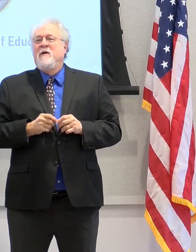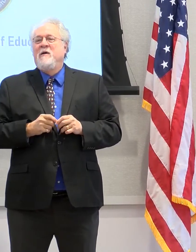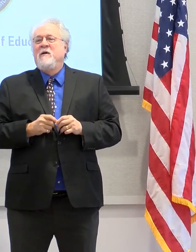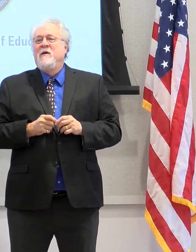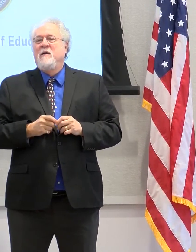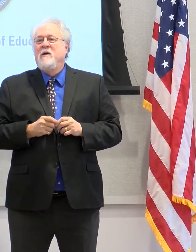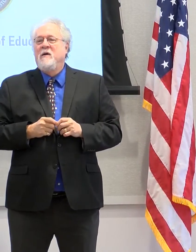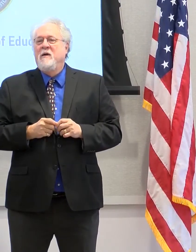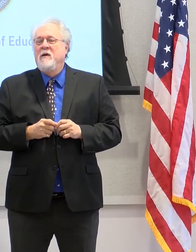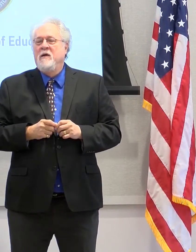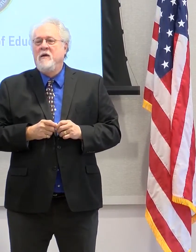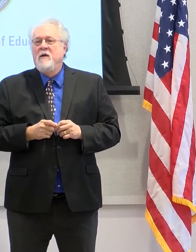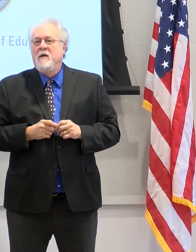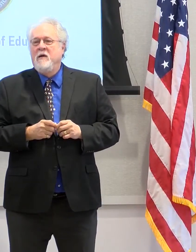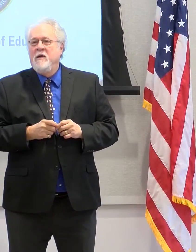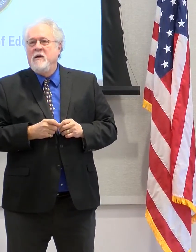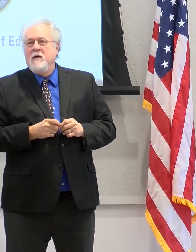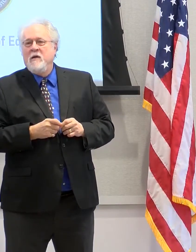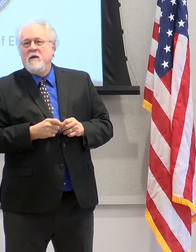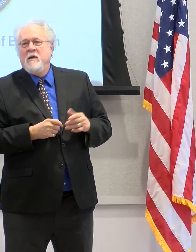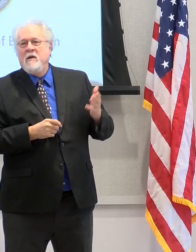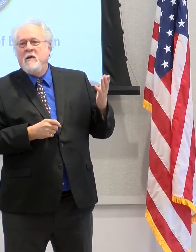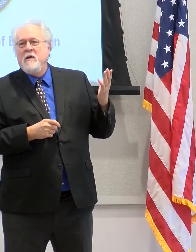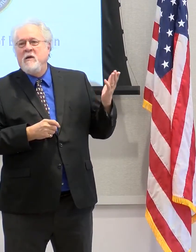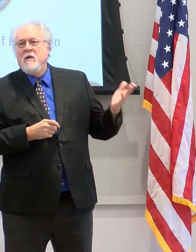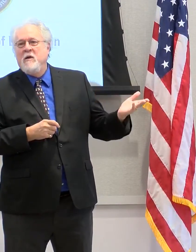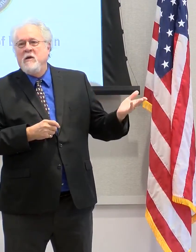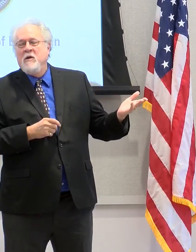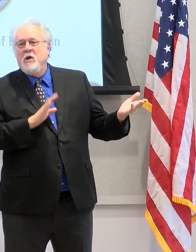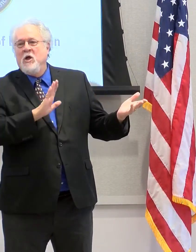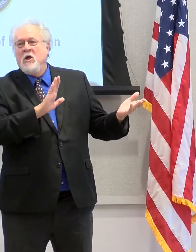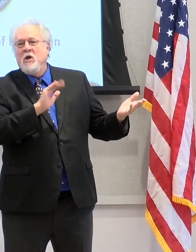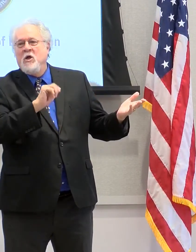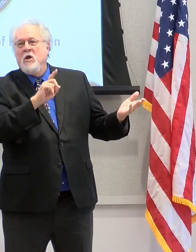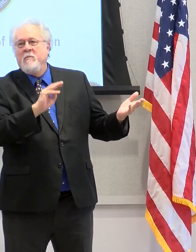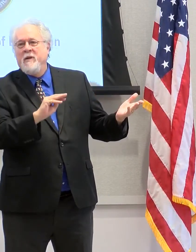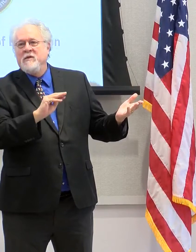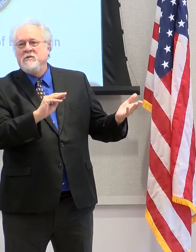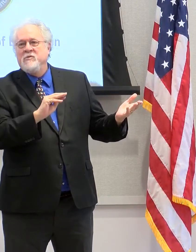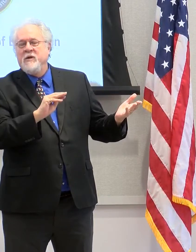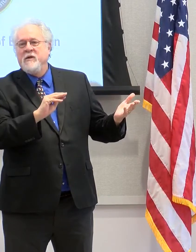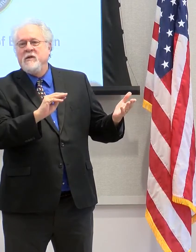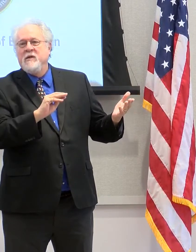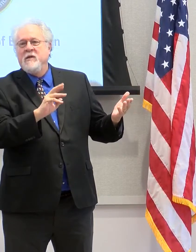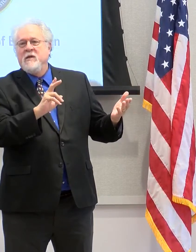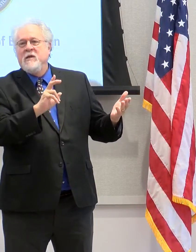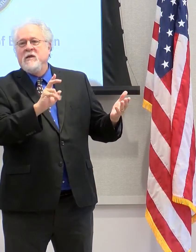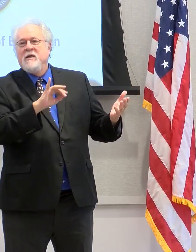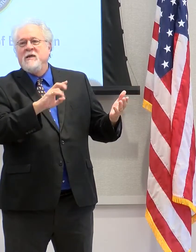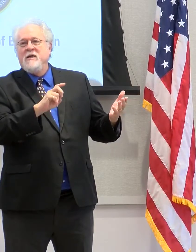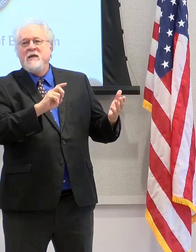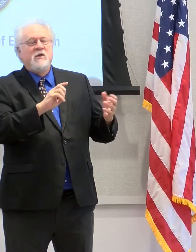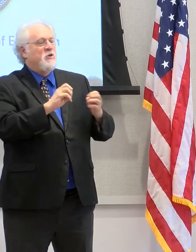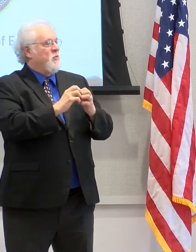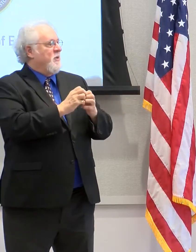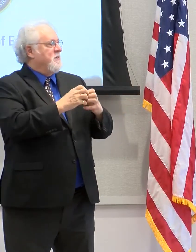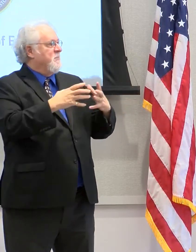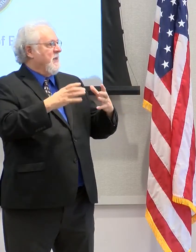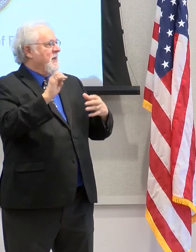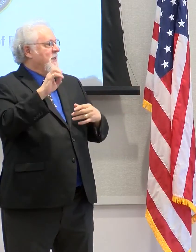The submitted question is, Mayor, what has your administration done to expand educational opportunities throughout the coronavirus pandemic?